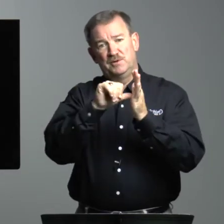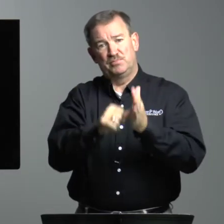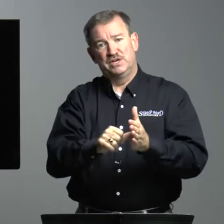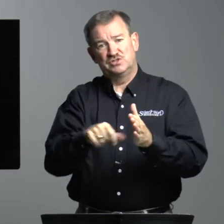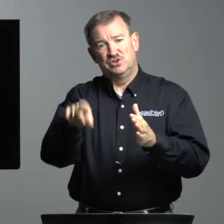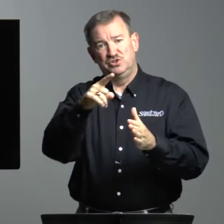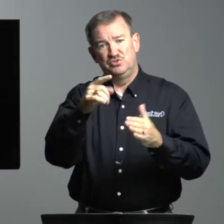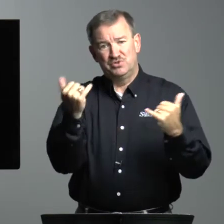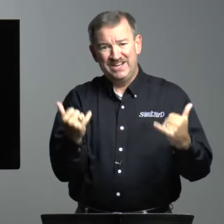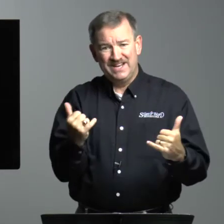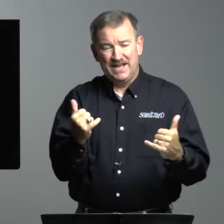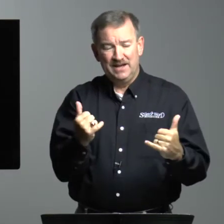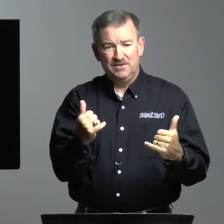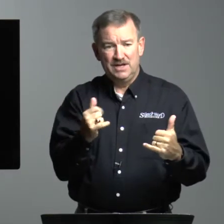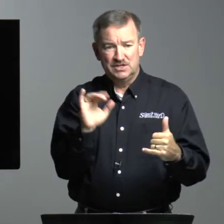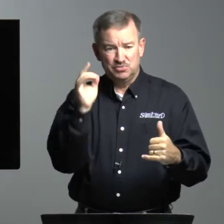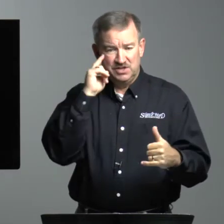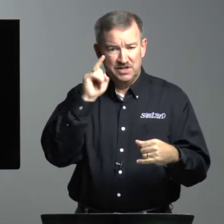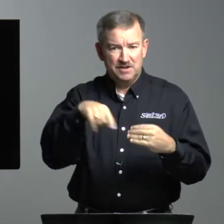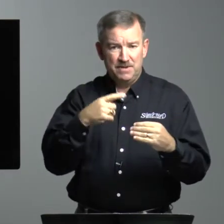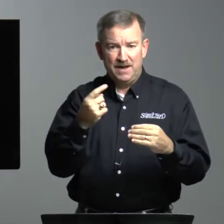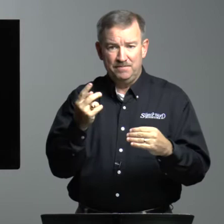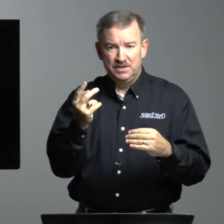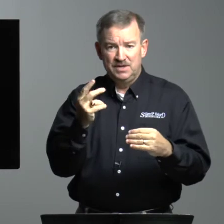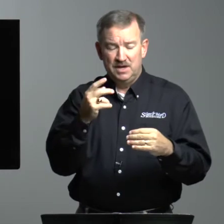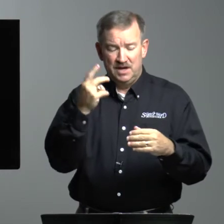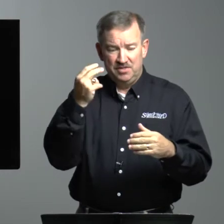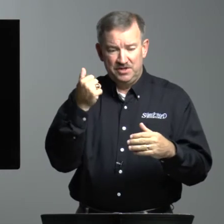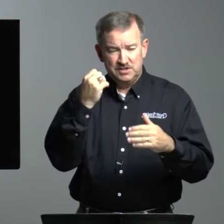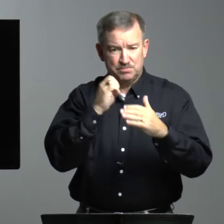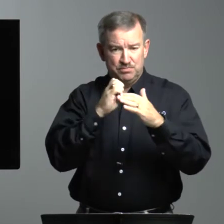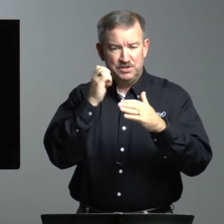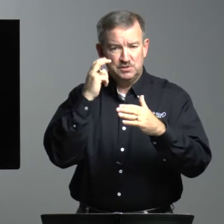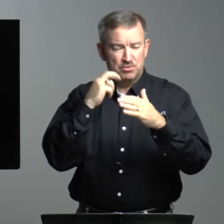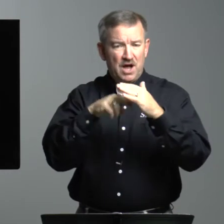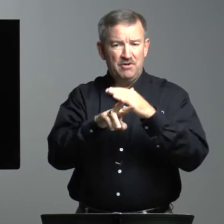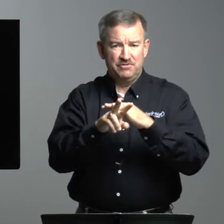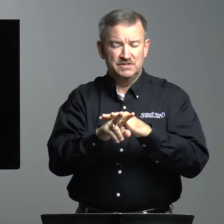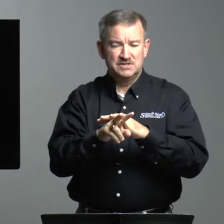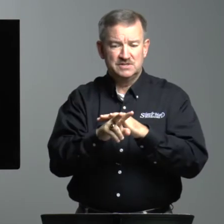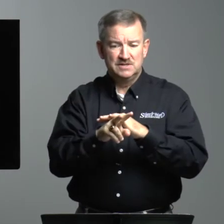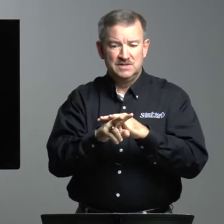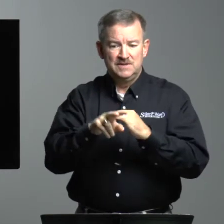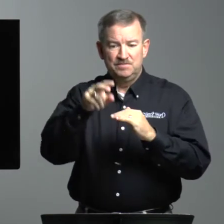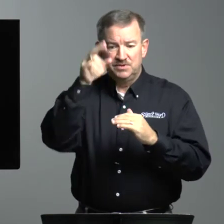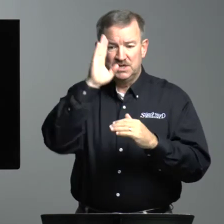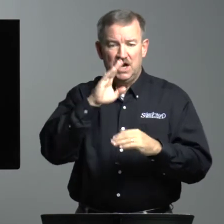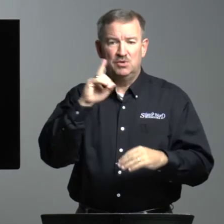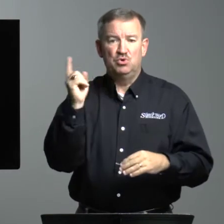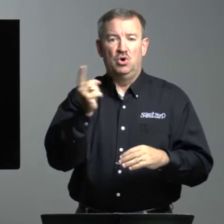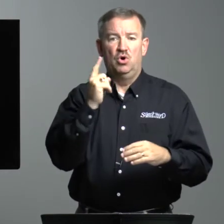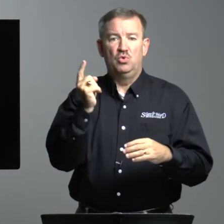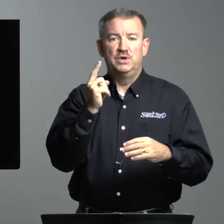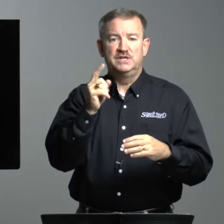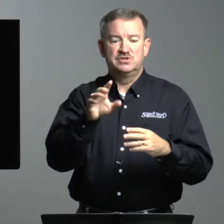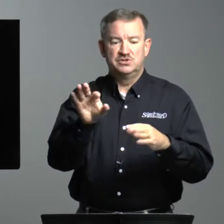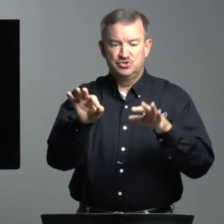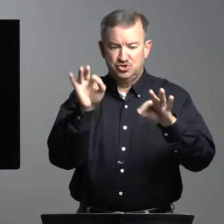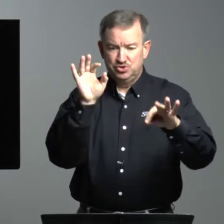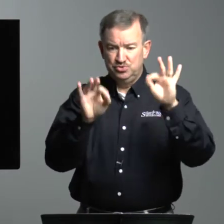impress on you right now as we think about these prophets, God will always choose